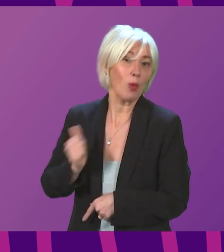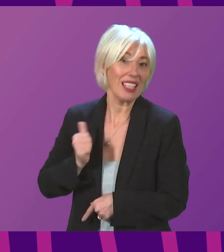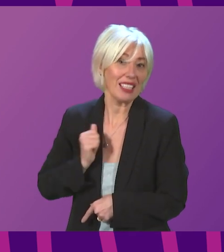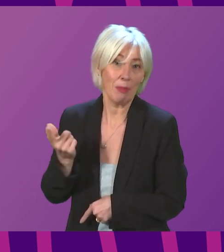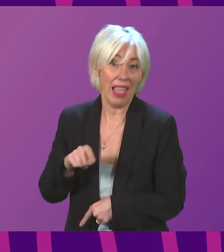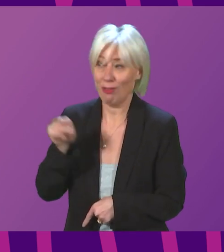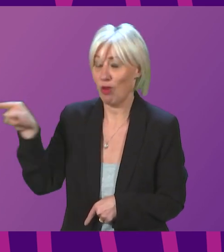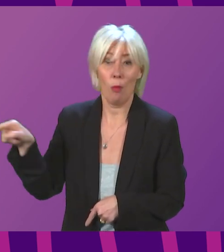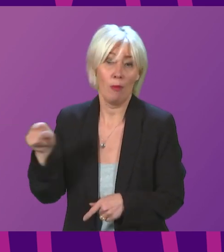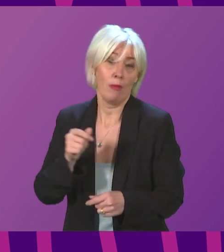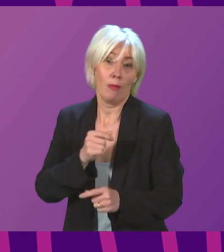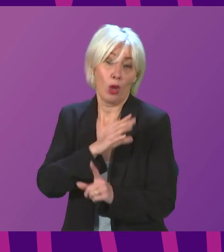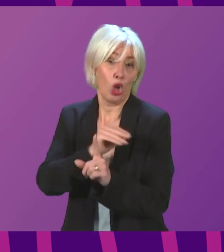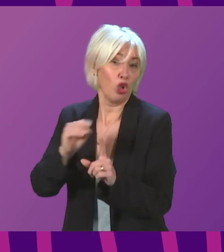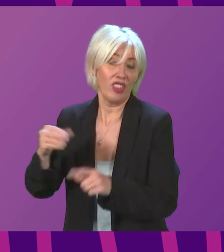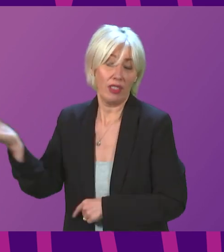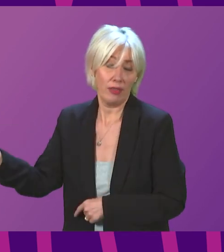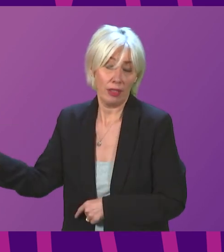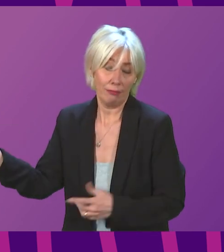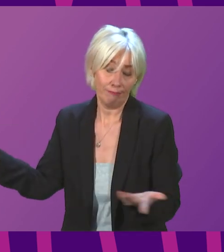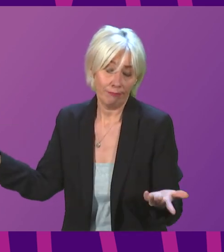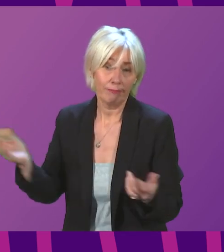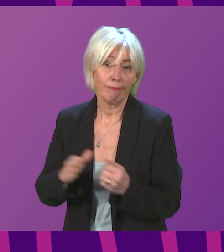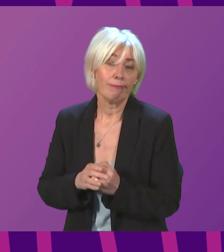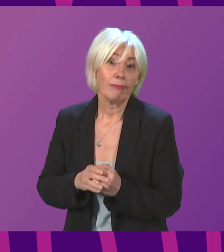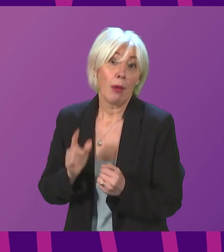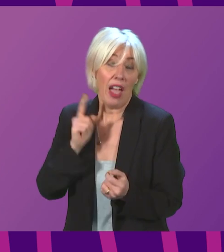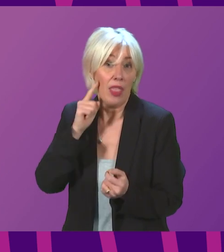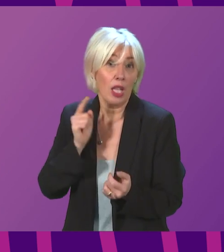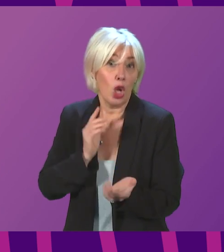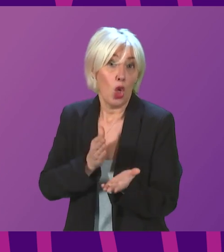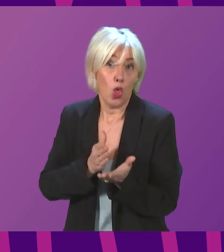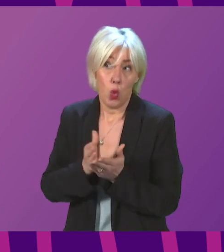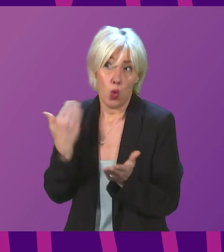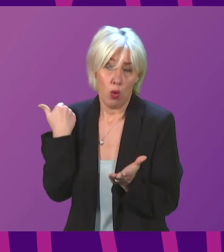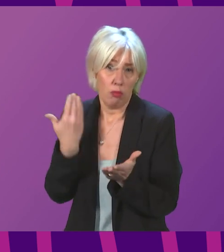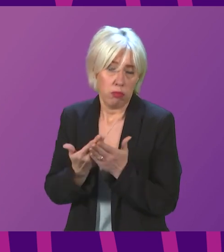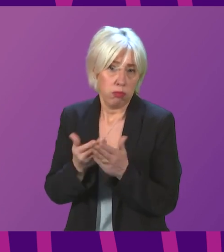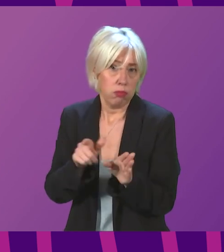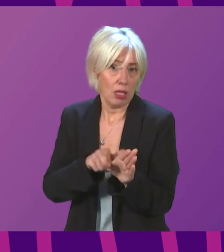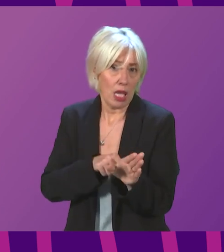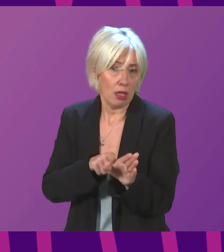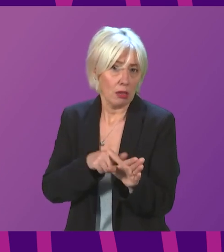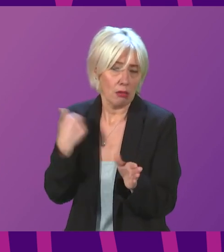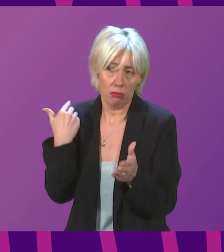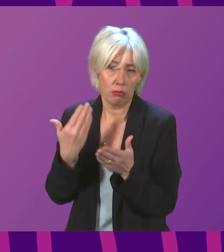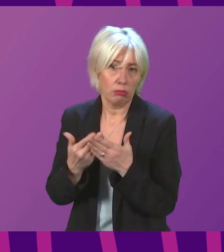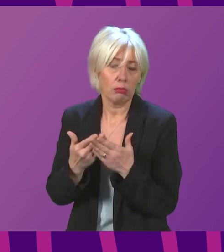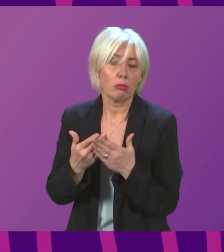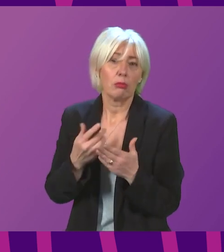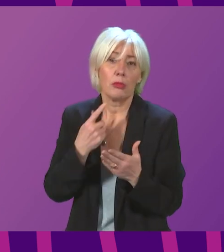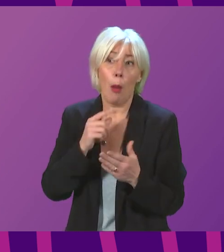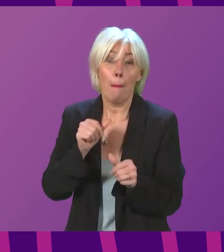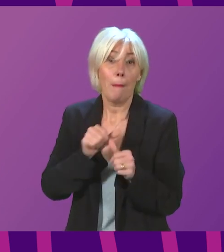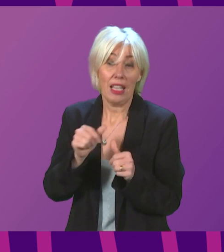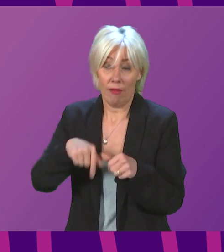from the other side of the chamber but I think over the past few years and particularly now what would be so much better for